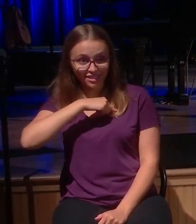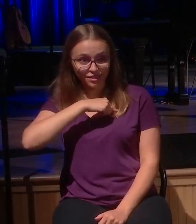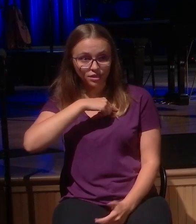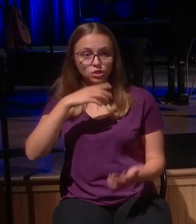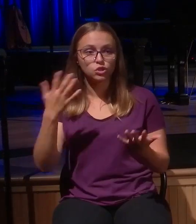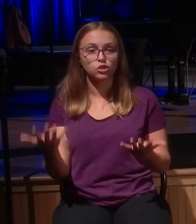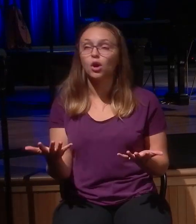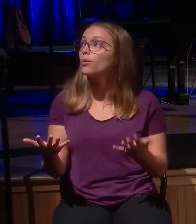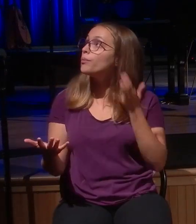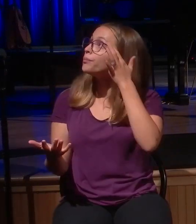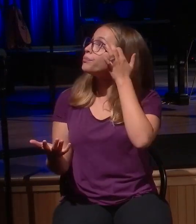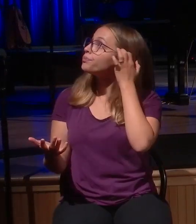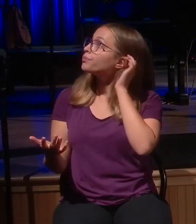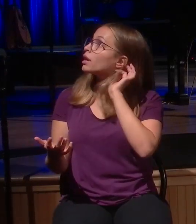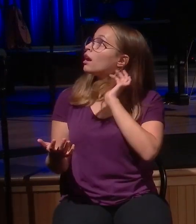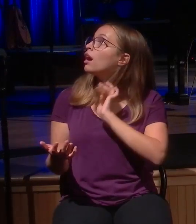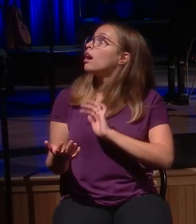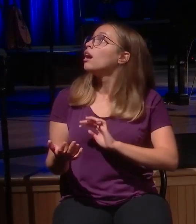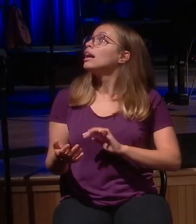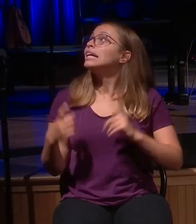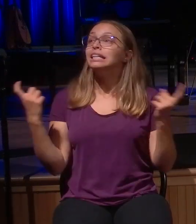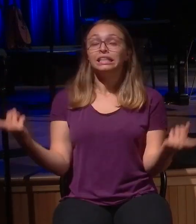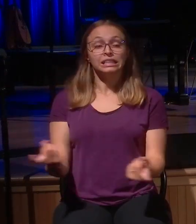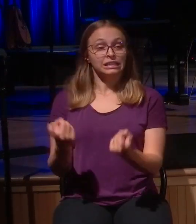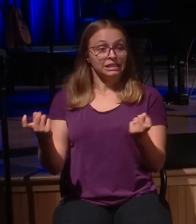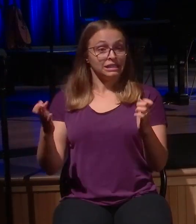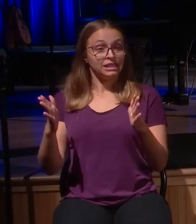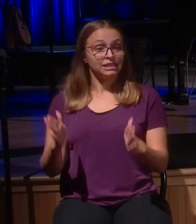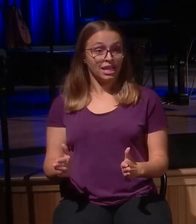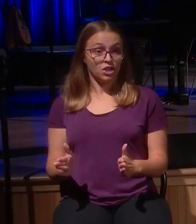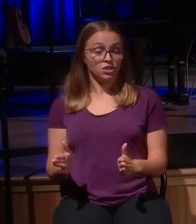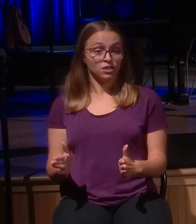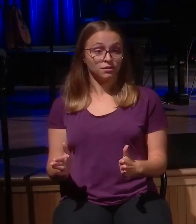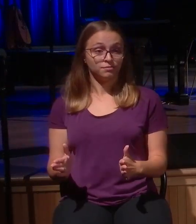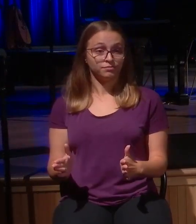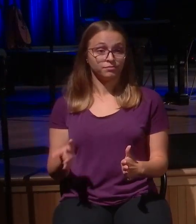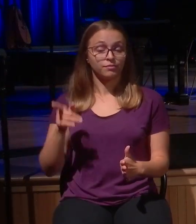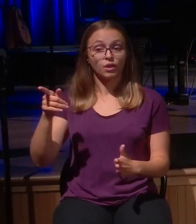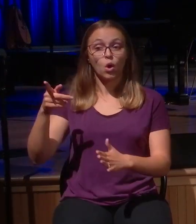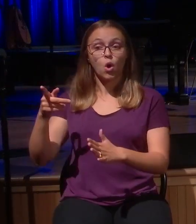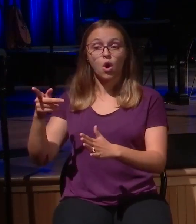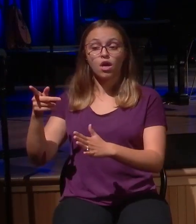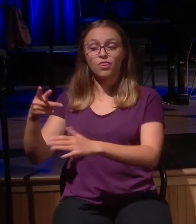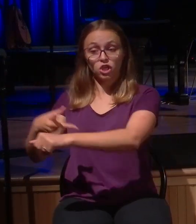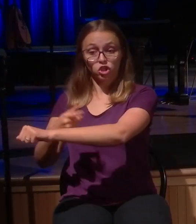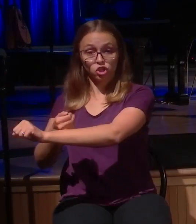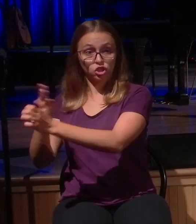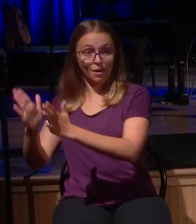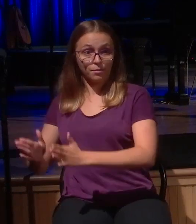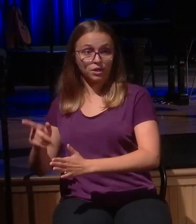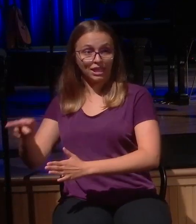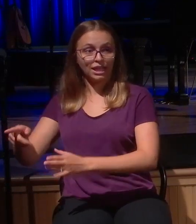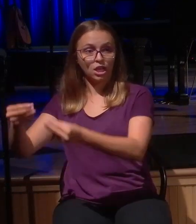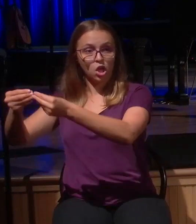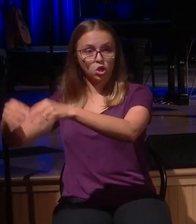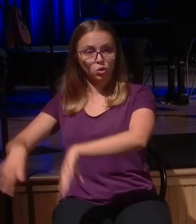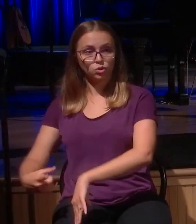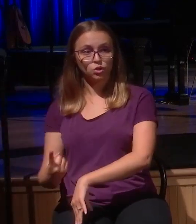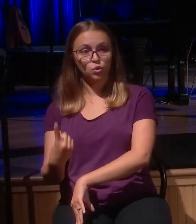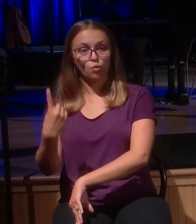The condition of sinners. In the case of the shepherd, he loses one of the sheep. In the case of the woman,